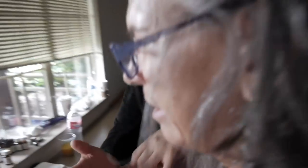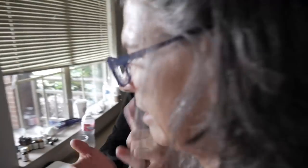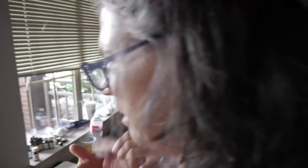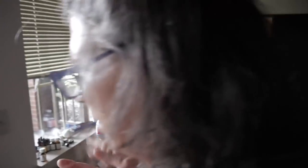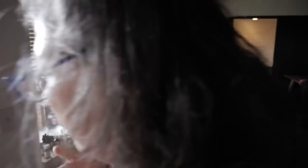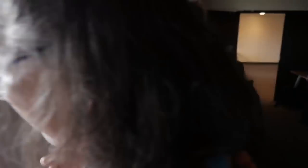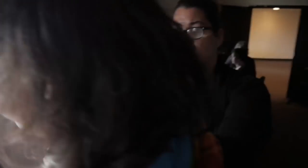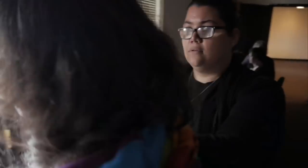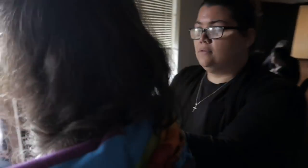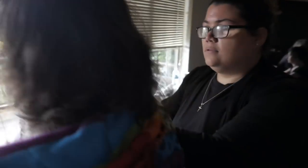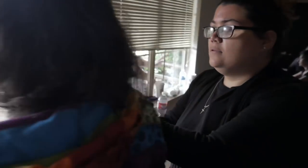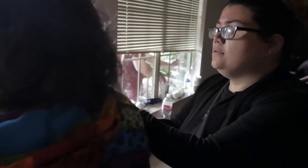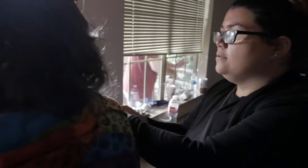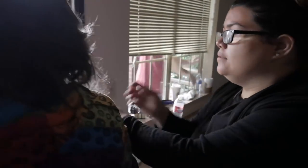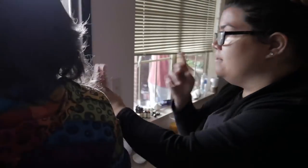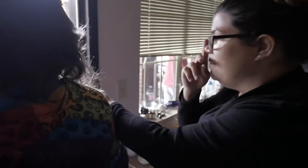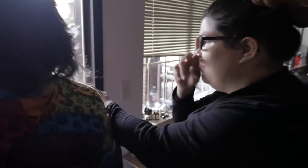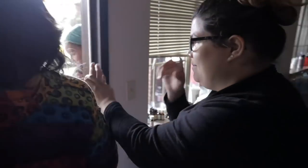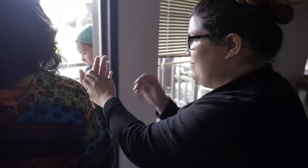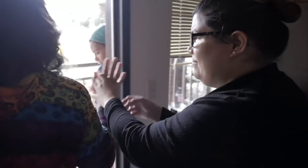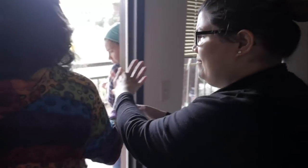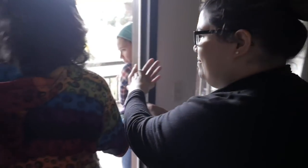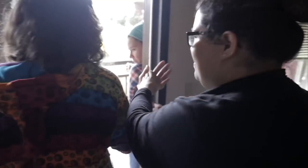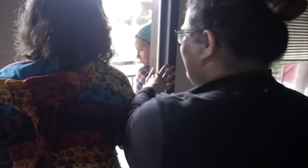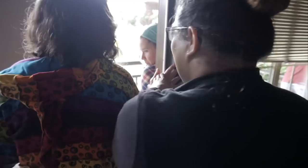This constant connection was extremely important.